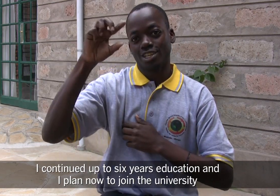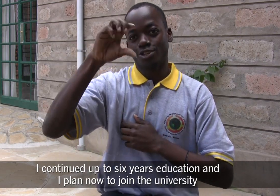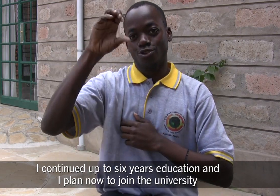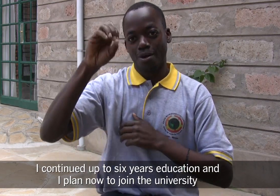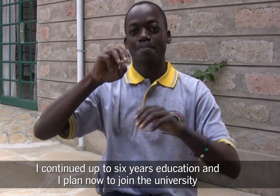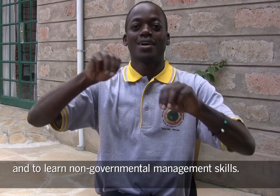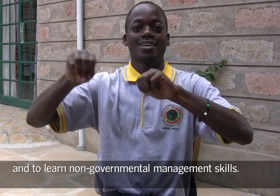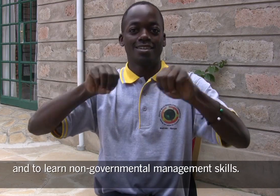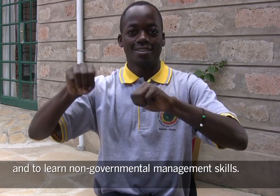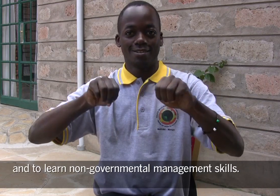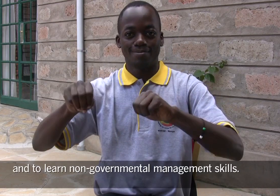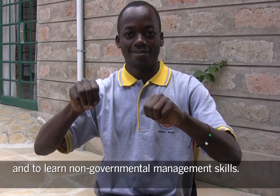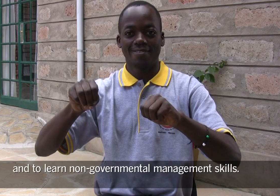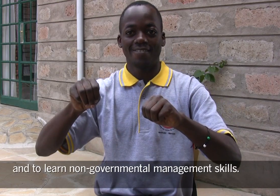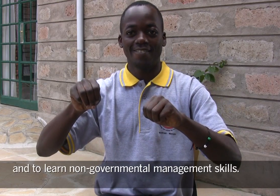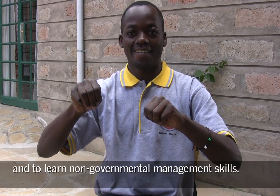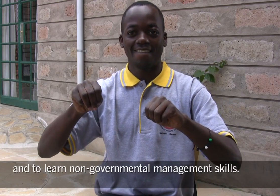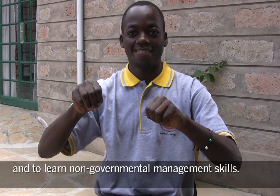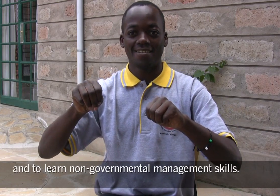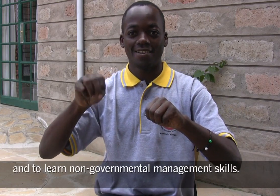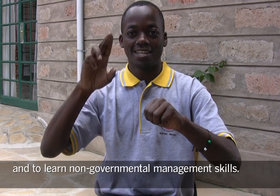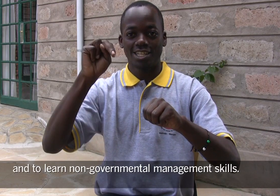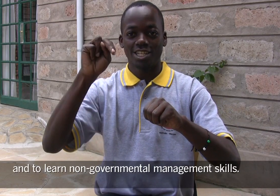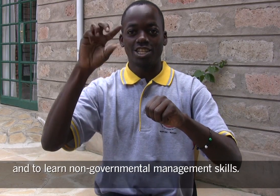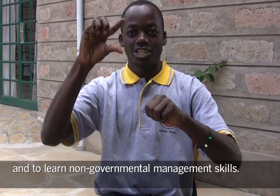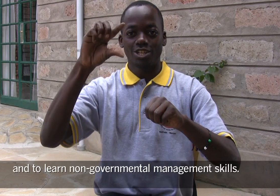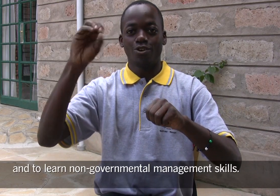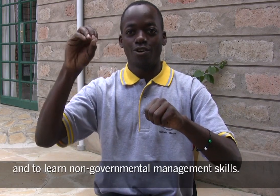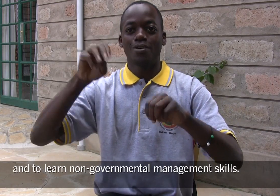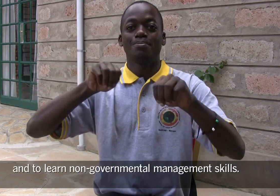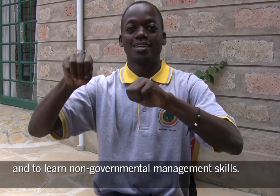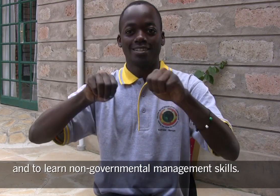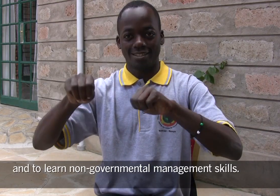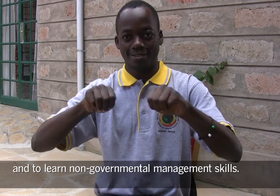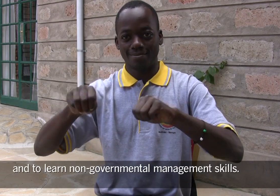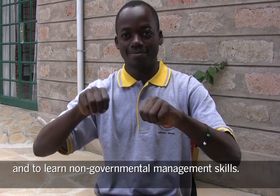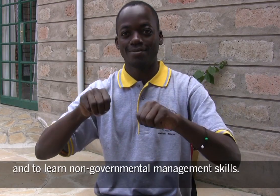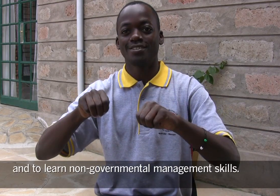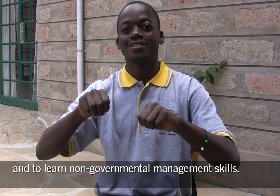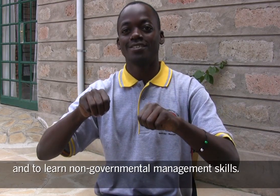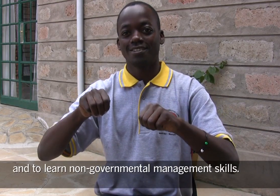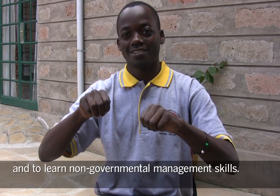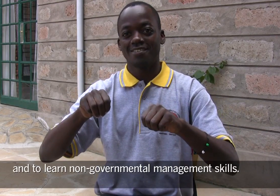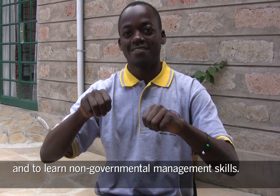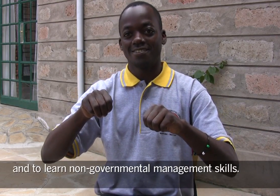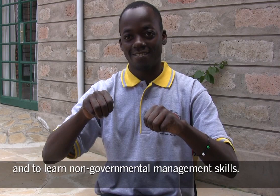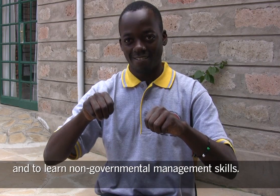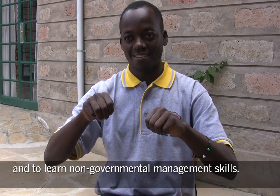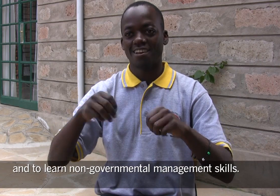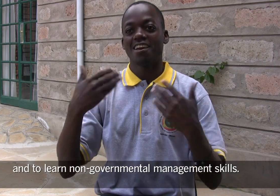and to learn non-governmental management skills.